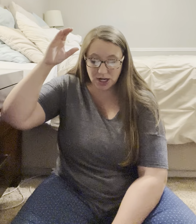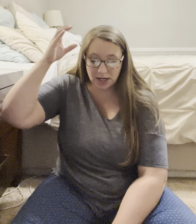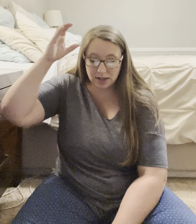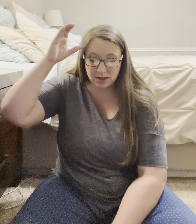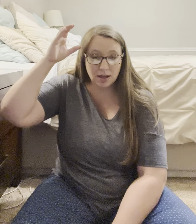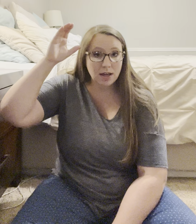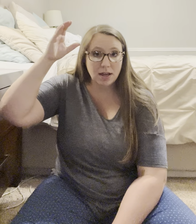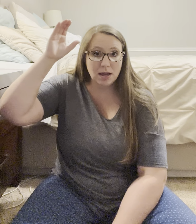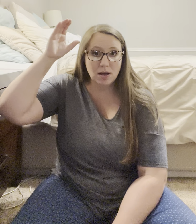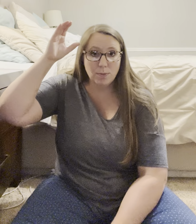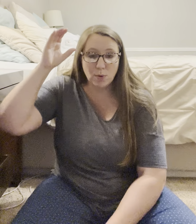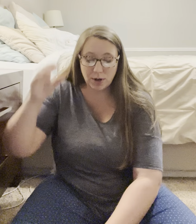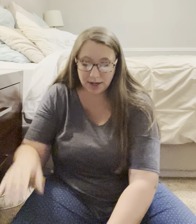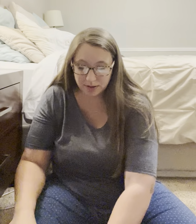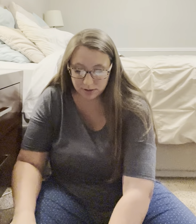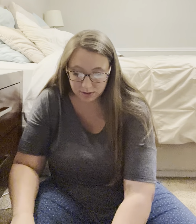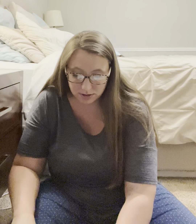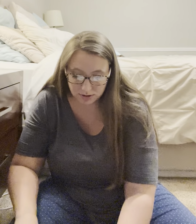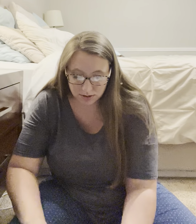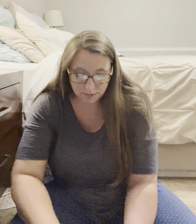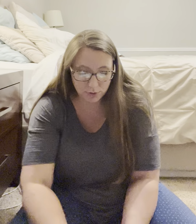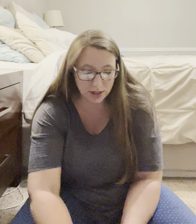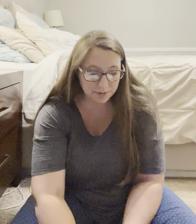shake. Boy, forehead.